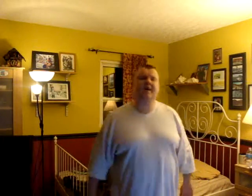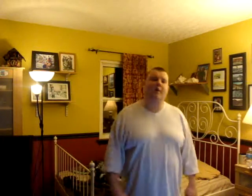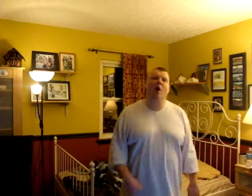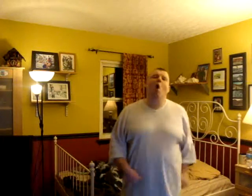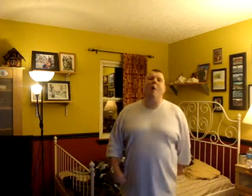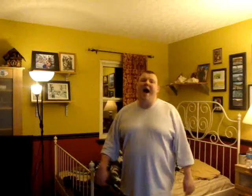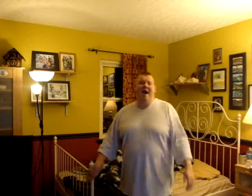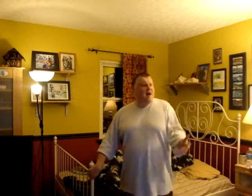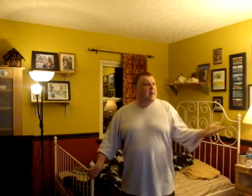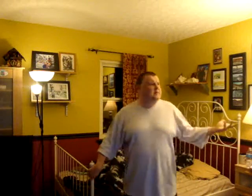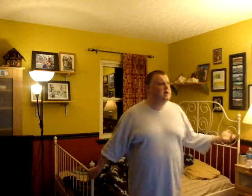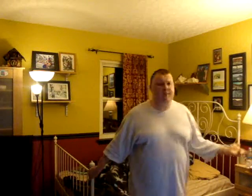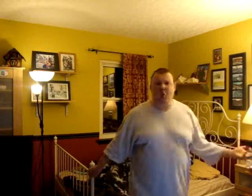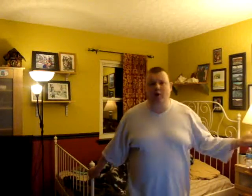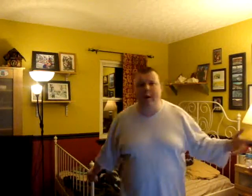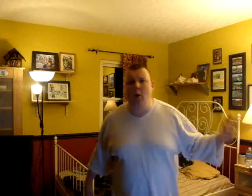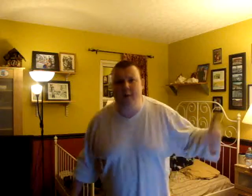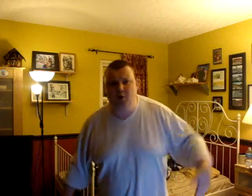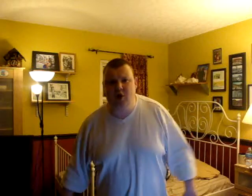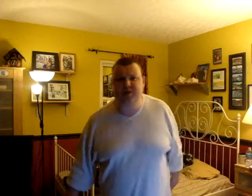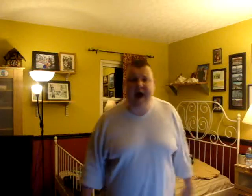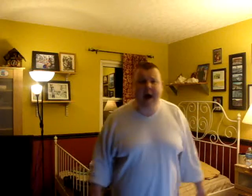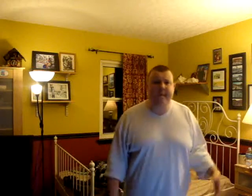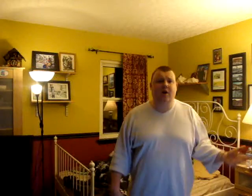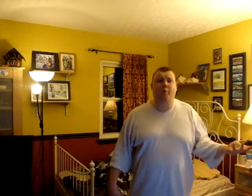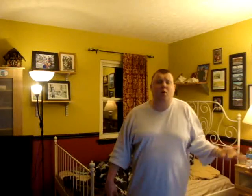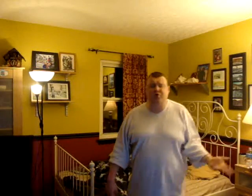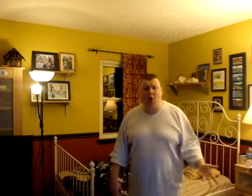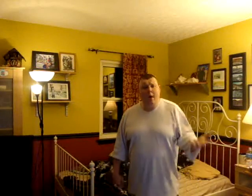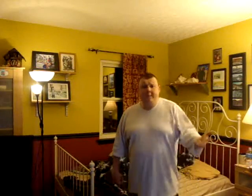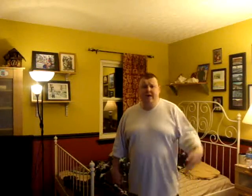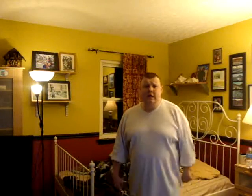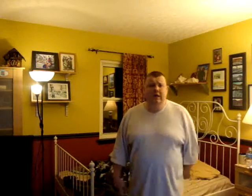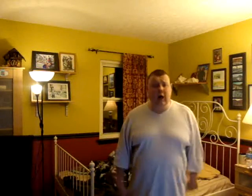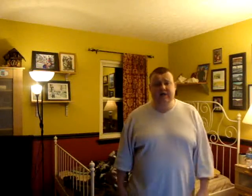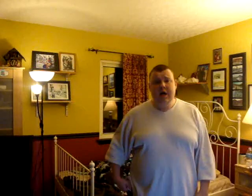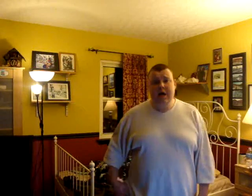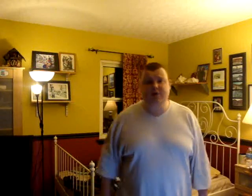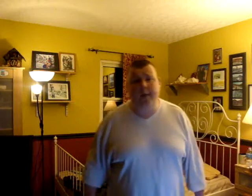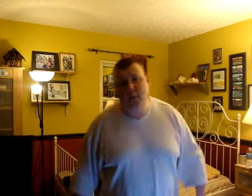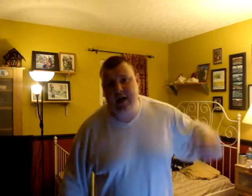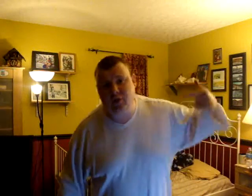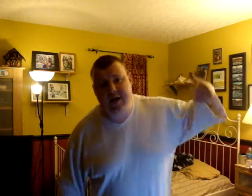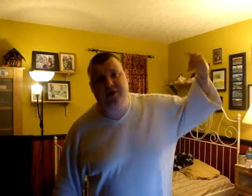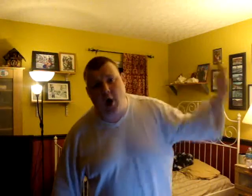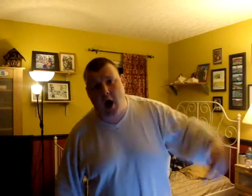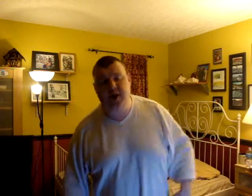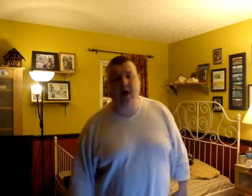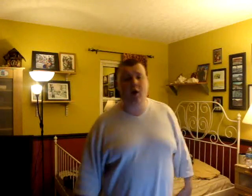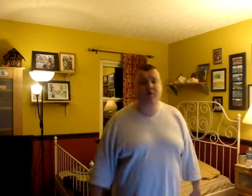figure out why have I been sleepin' on cover or most, though. This cat made me go post, though. Because he was comin' with their crazy thoughts. Y'all know